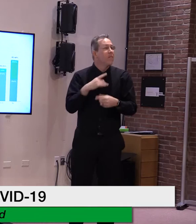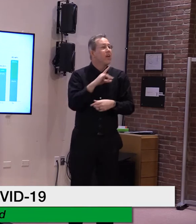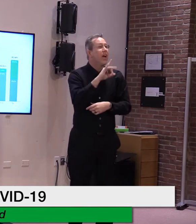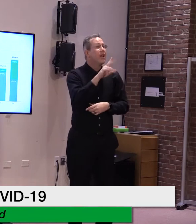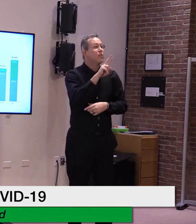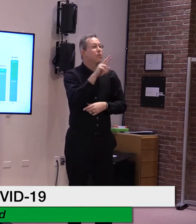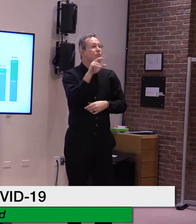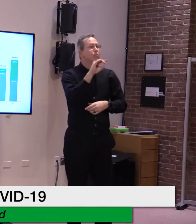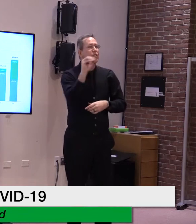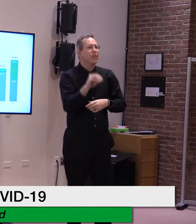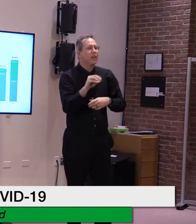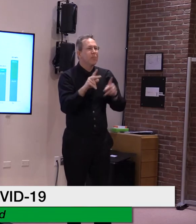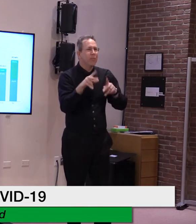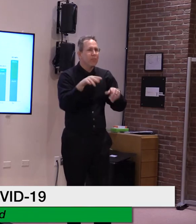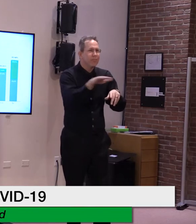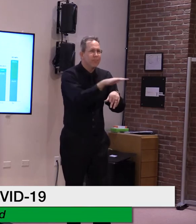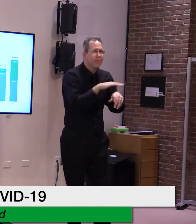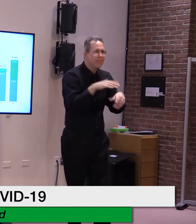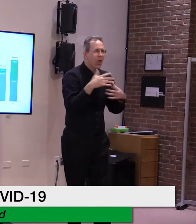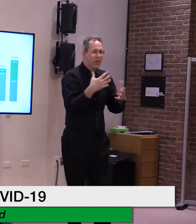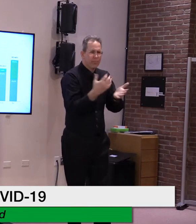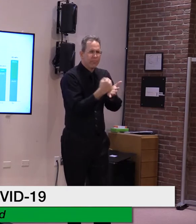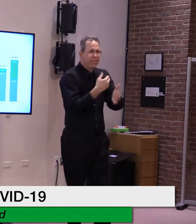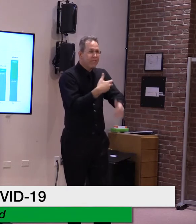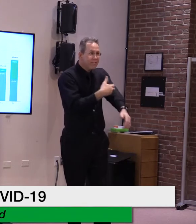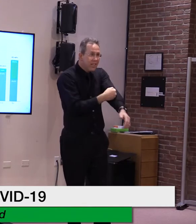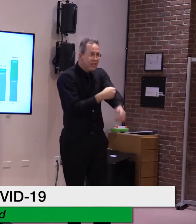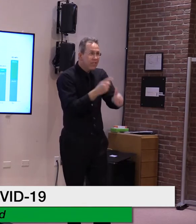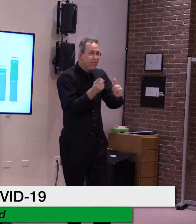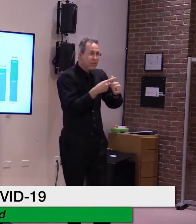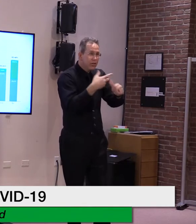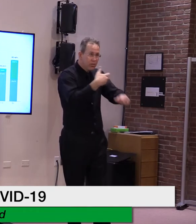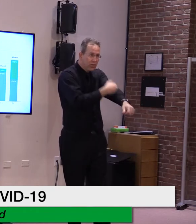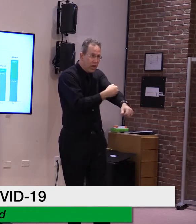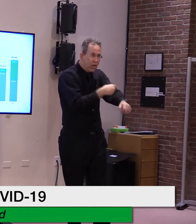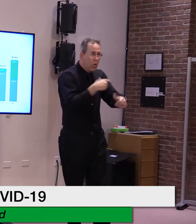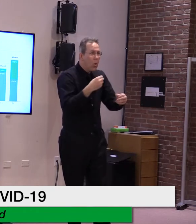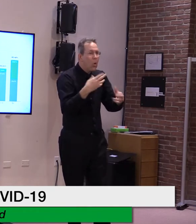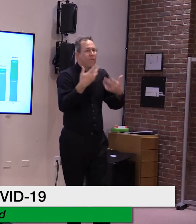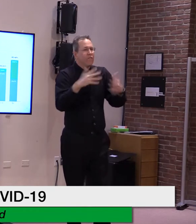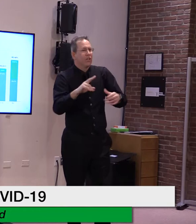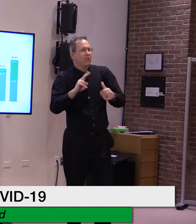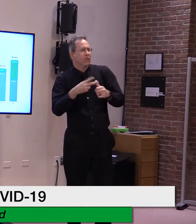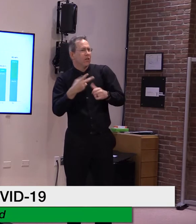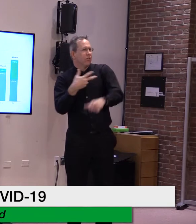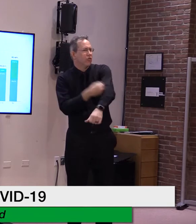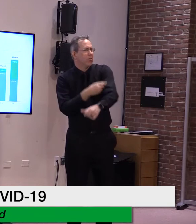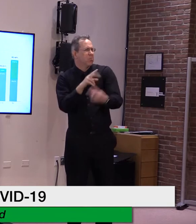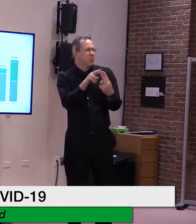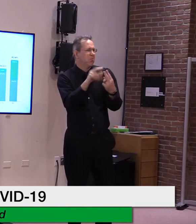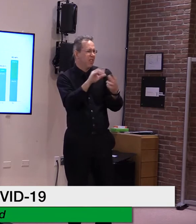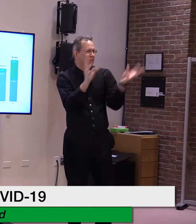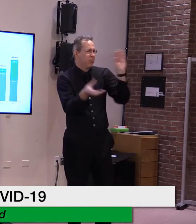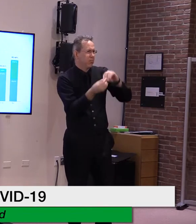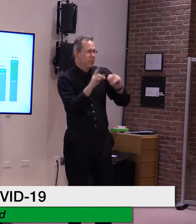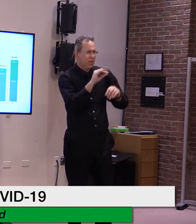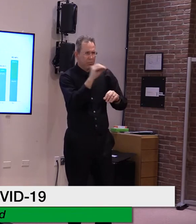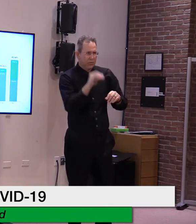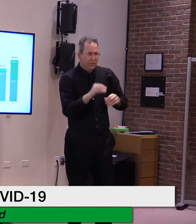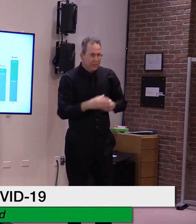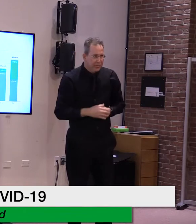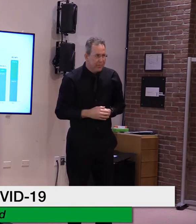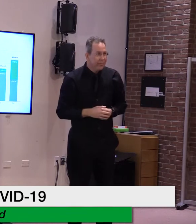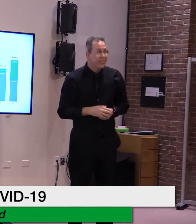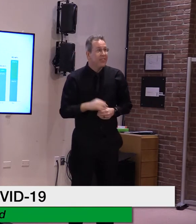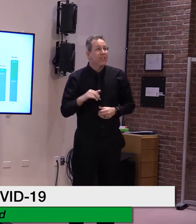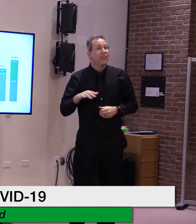and older have either started or completed their vaccination. This compares to a U.S. average that's closer to 70 percent for